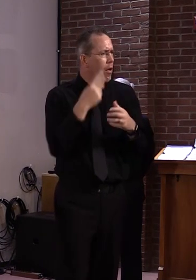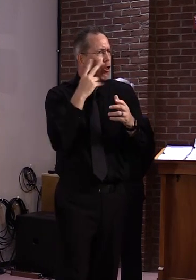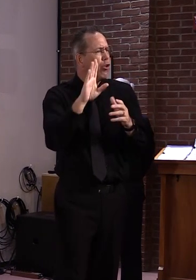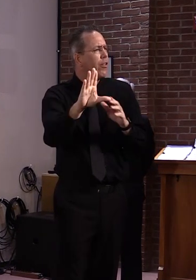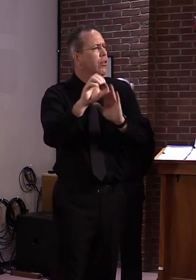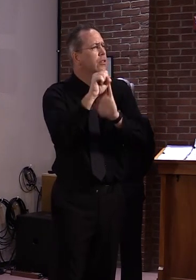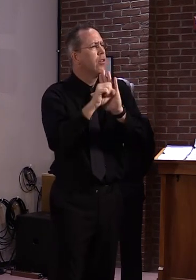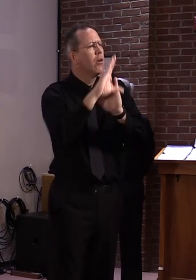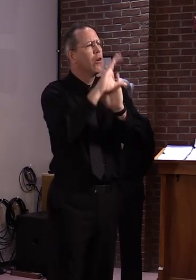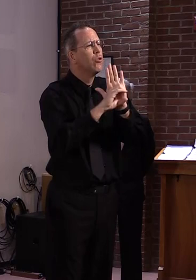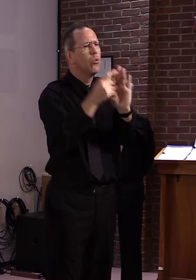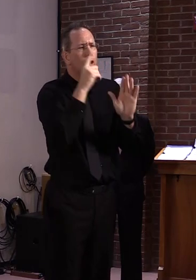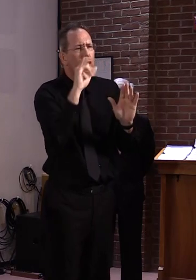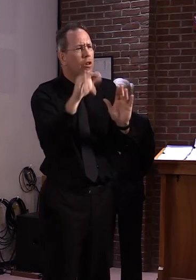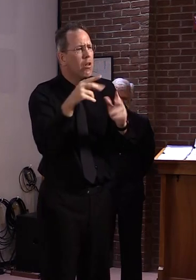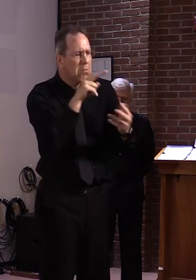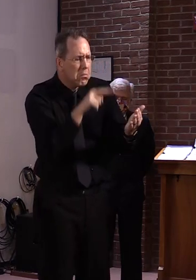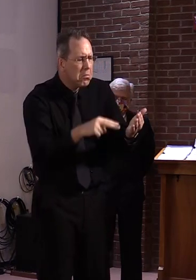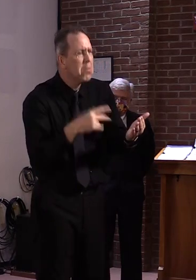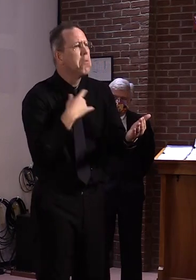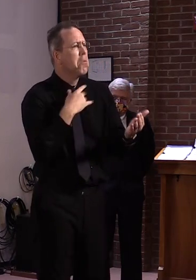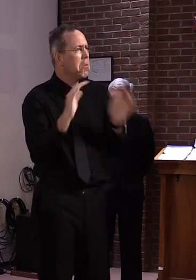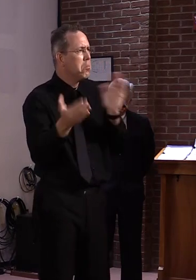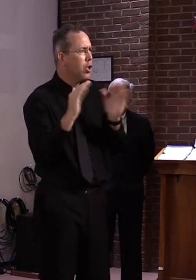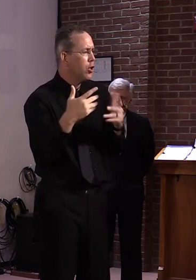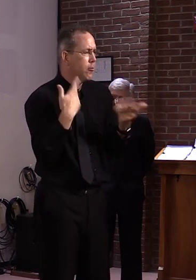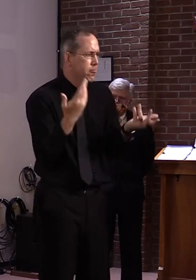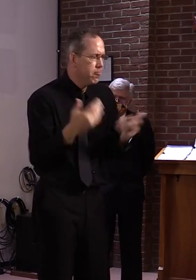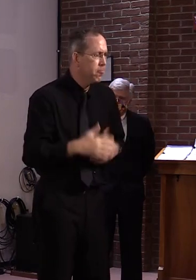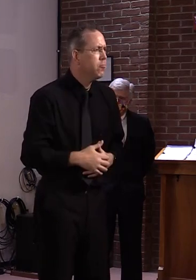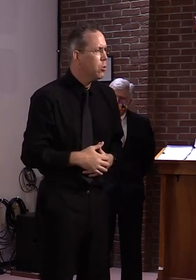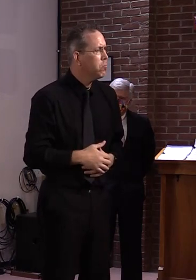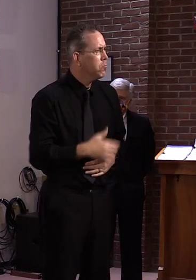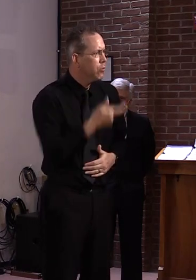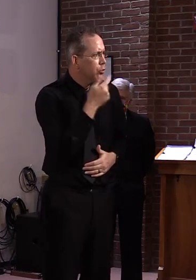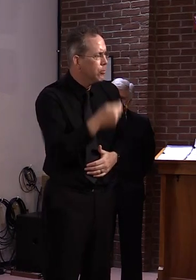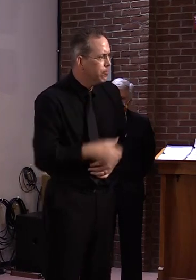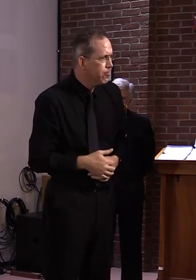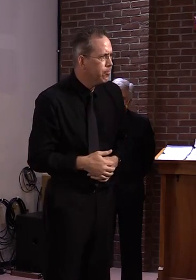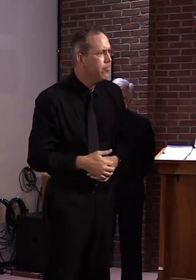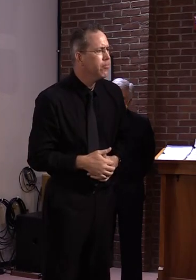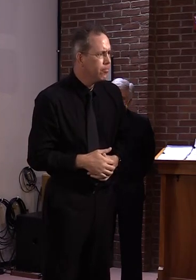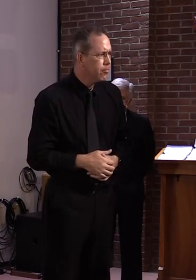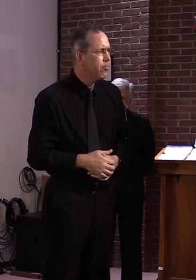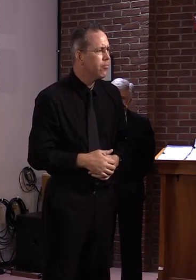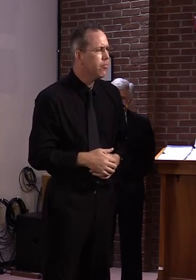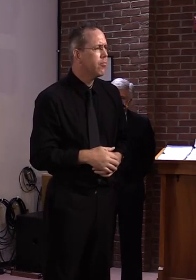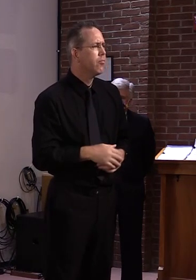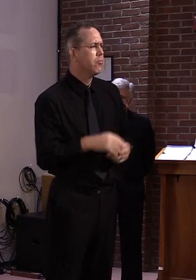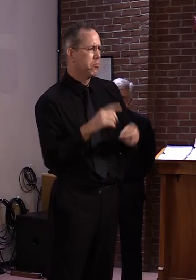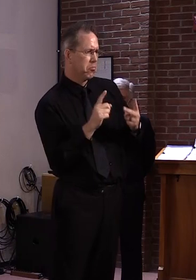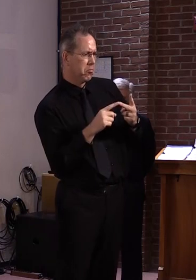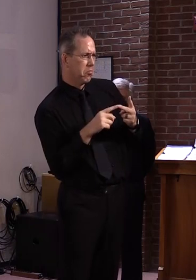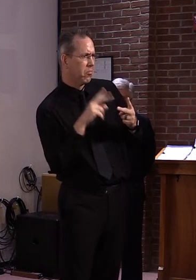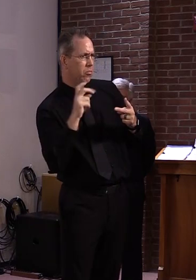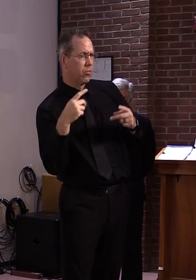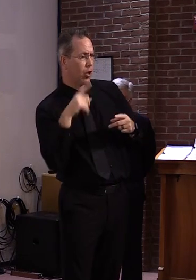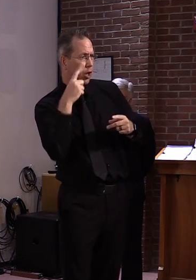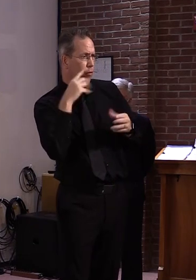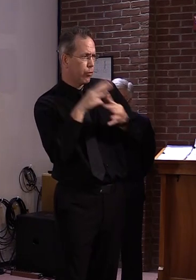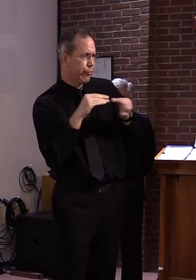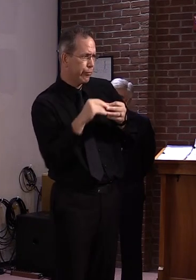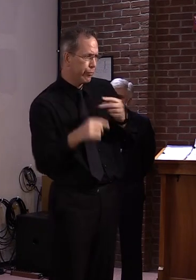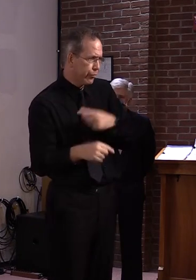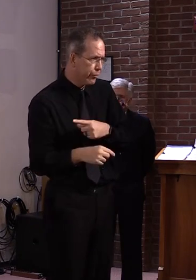Vermont yet. Okay, thank you. On the second part of the question, I just, I was on the SCOC